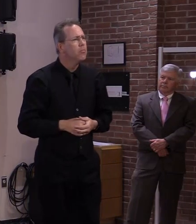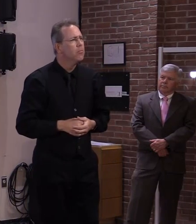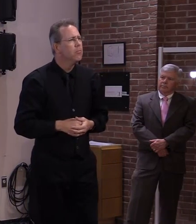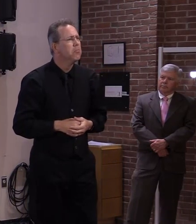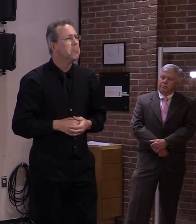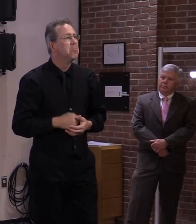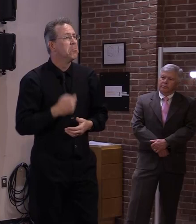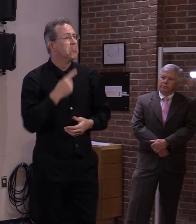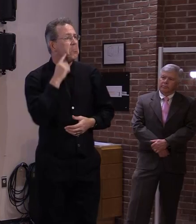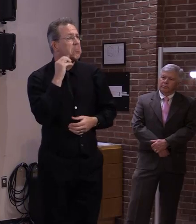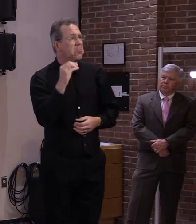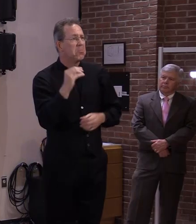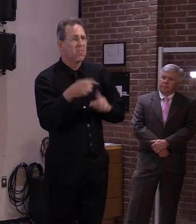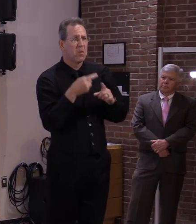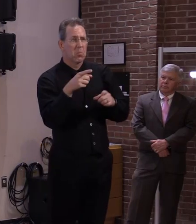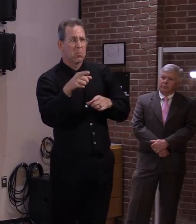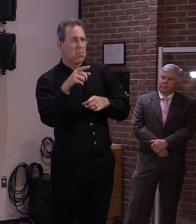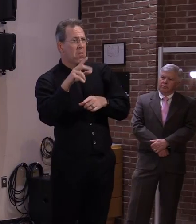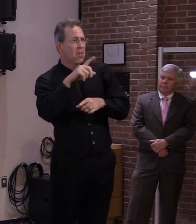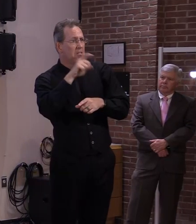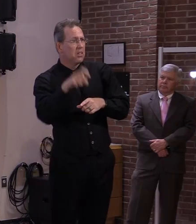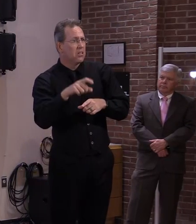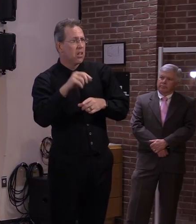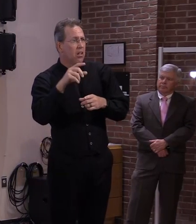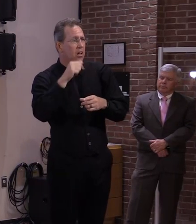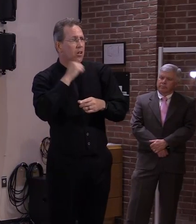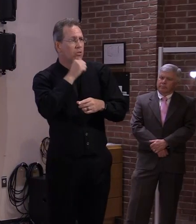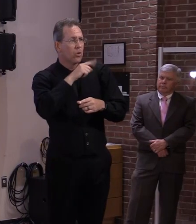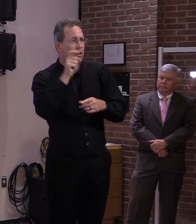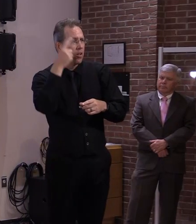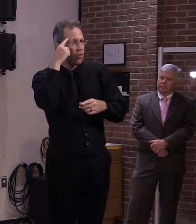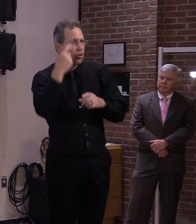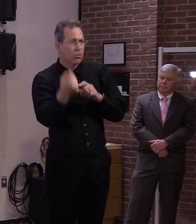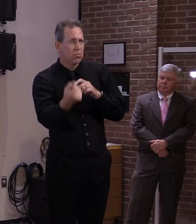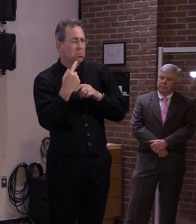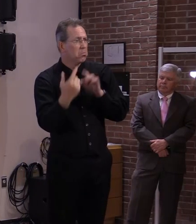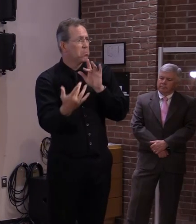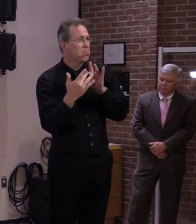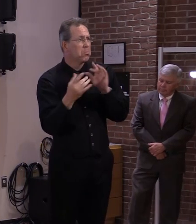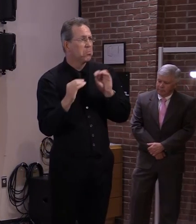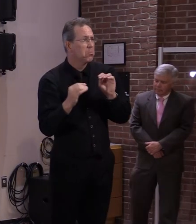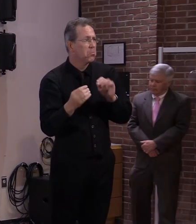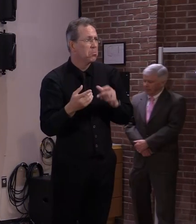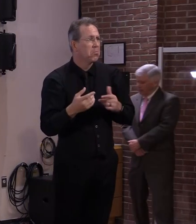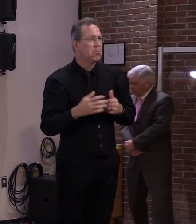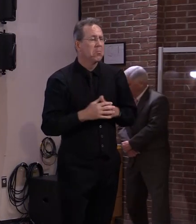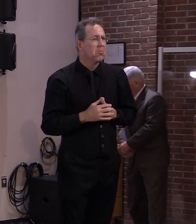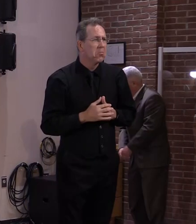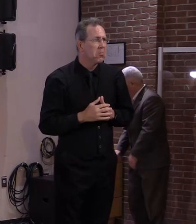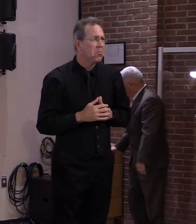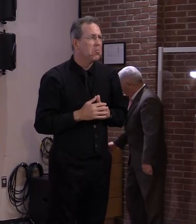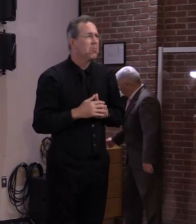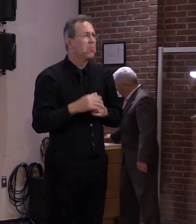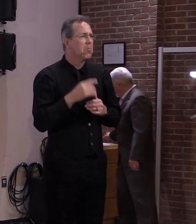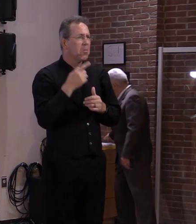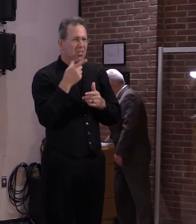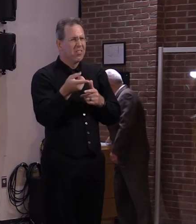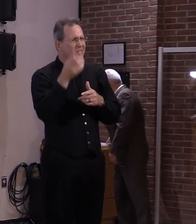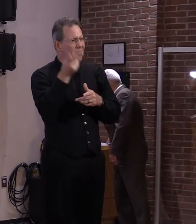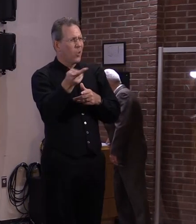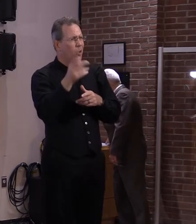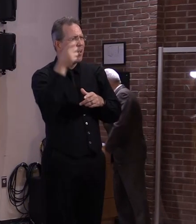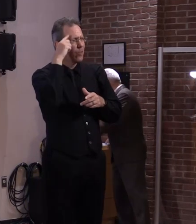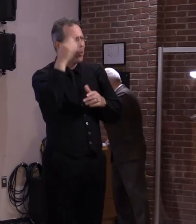governor abbott and they have my number um so i i'm not i'm not aware uh that they need our help